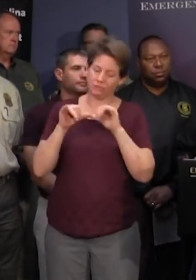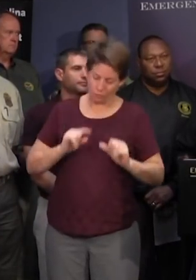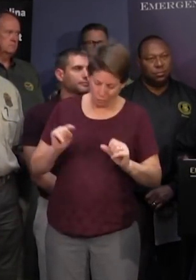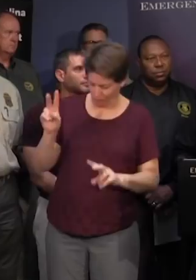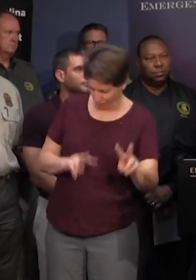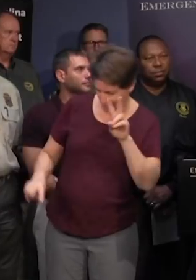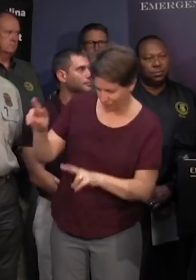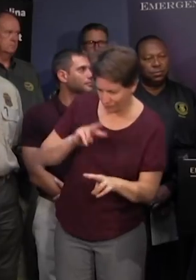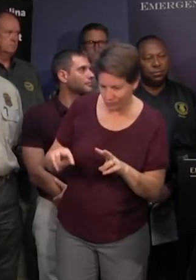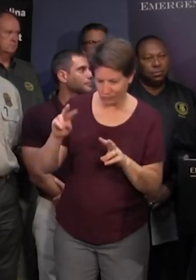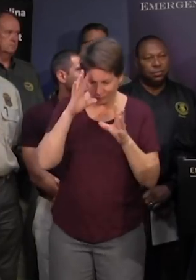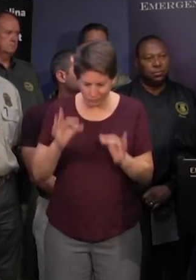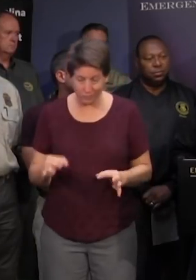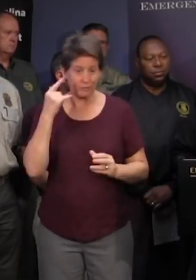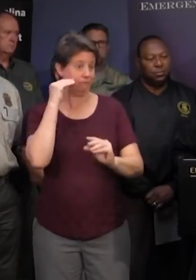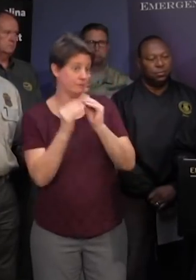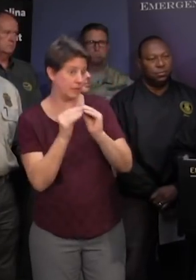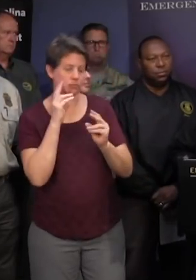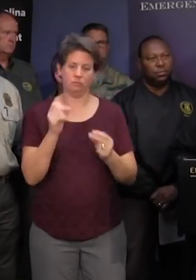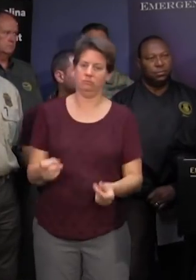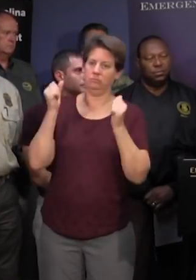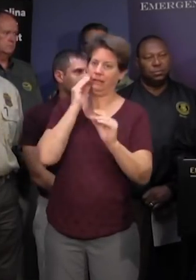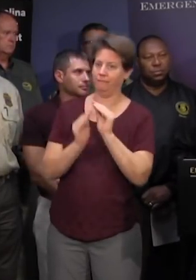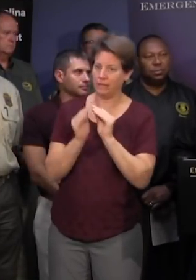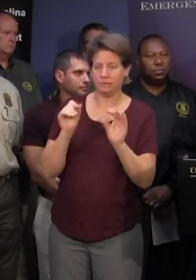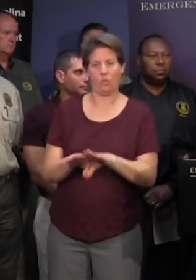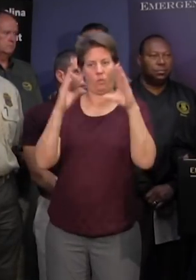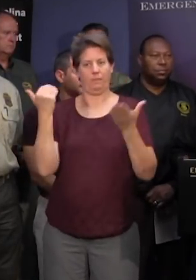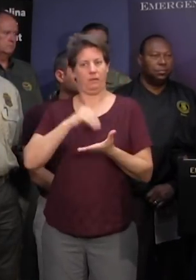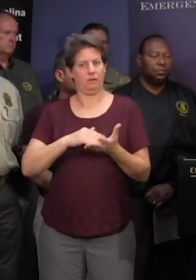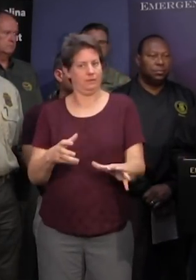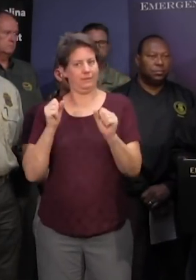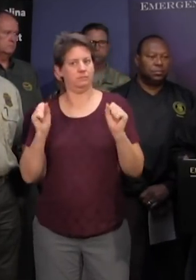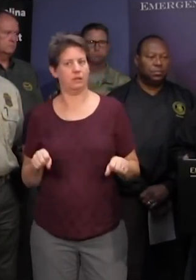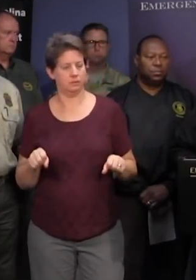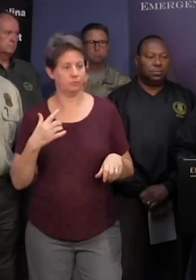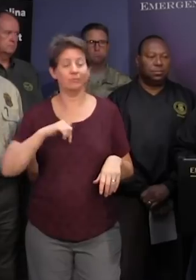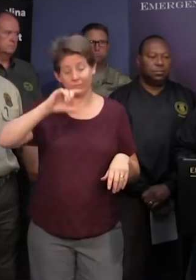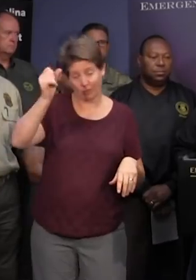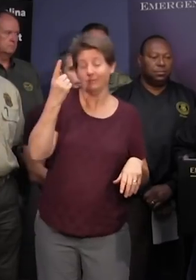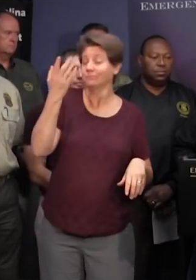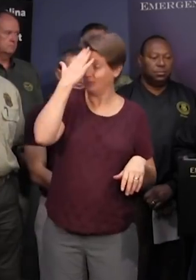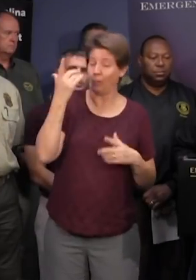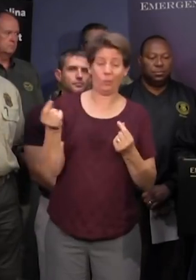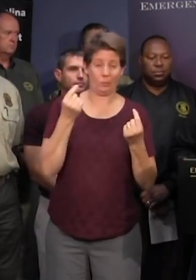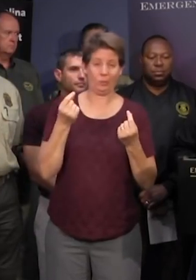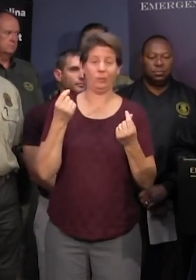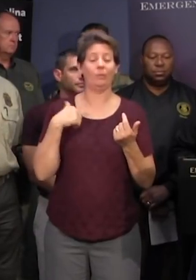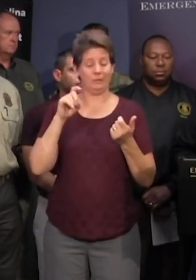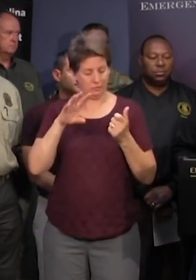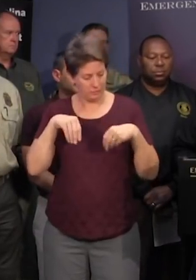road and if we need to make repairs we will make immediate repairs and get the roads reopened we clearly understand what our mission is and that's to provide